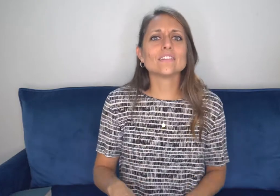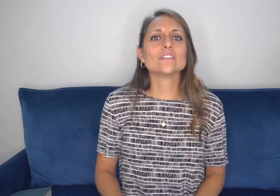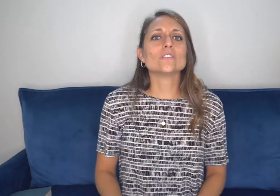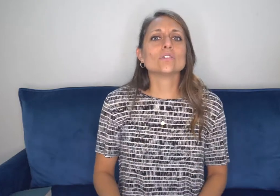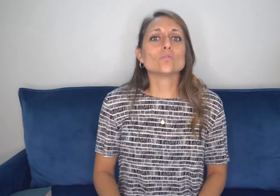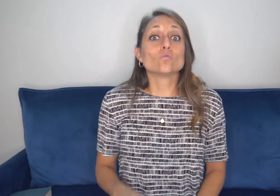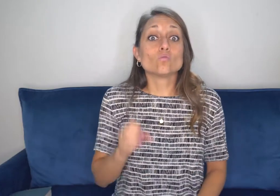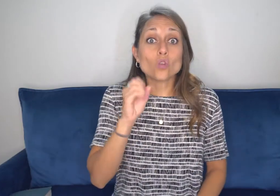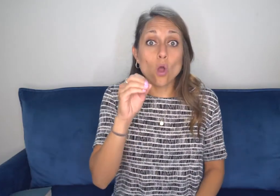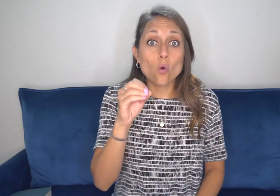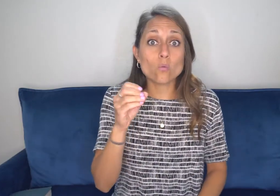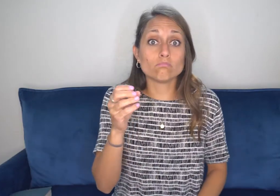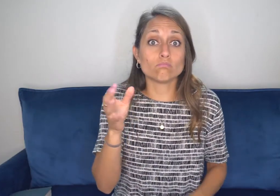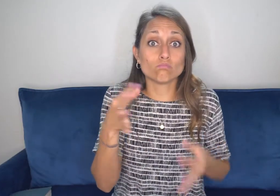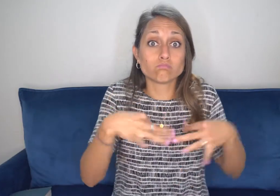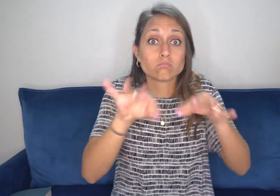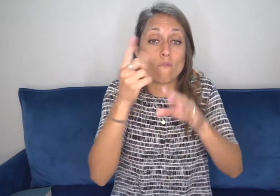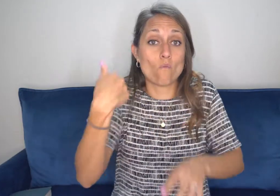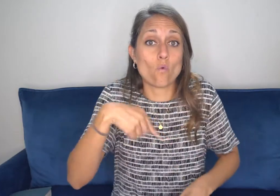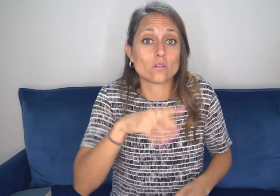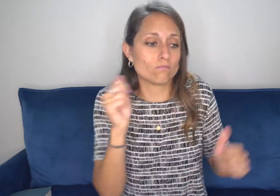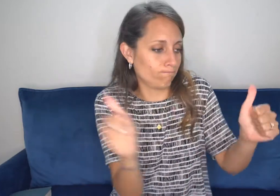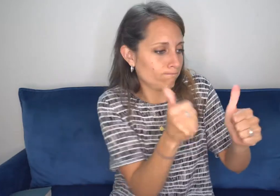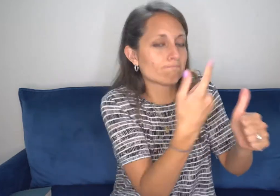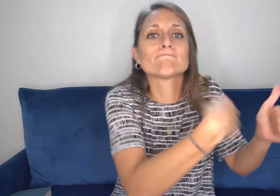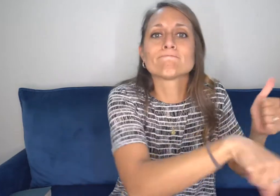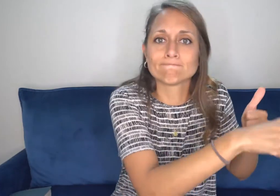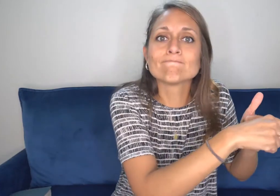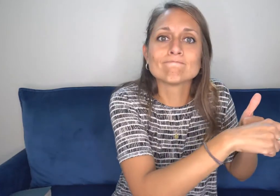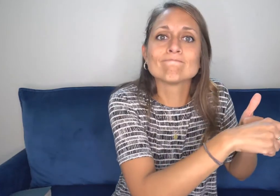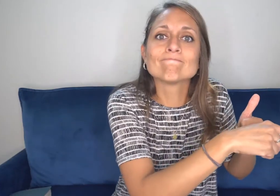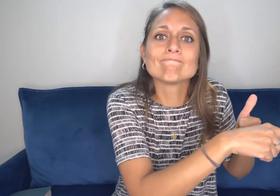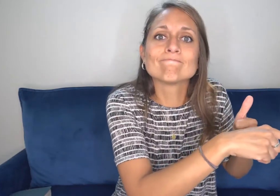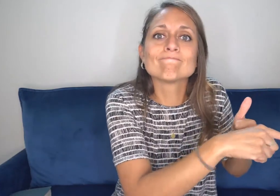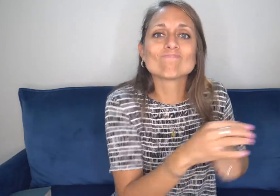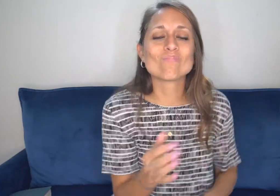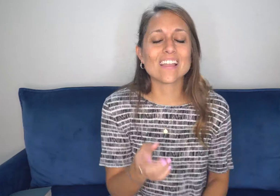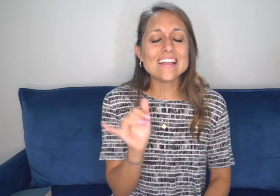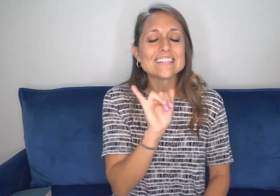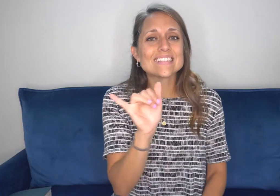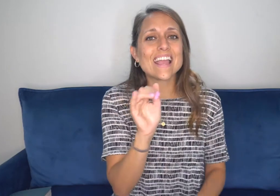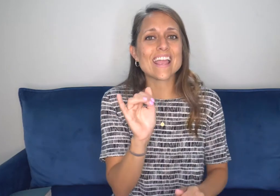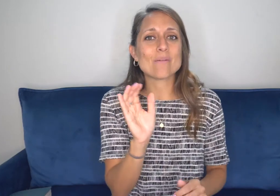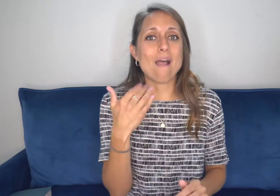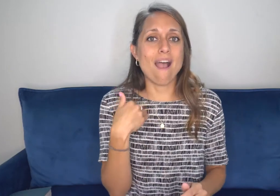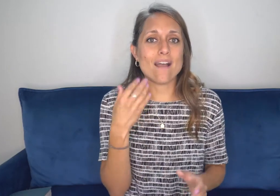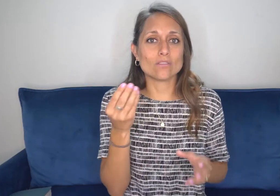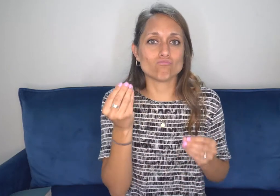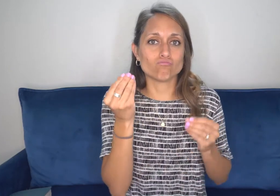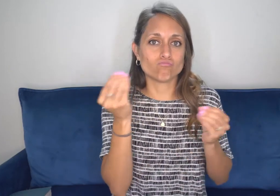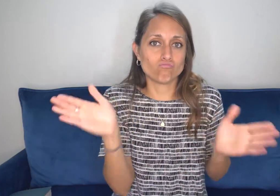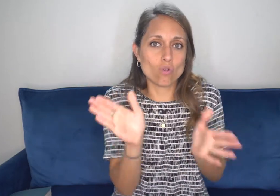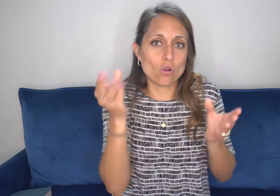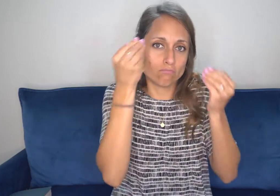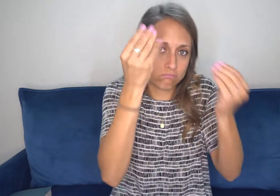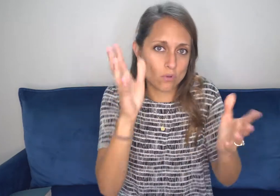Because you can connect with deaf people in a way hearing people just can't. So, it's so important for us to pursue